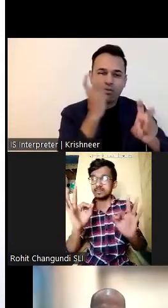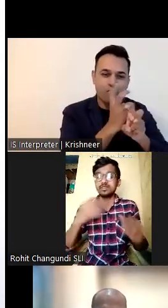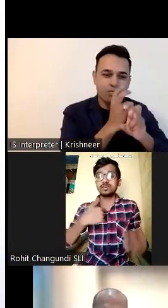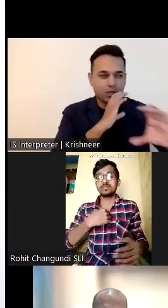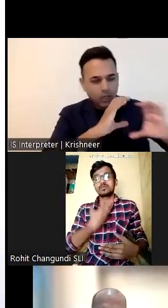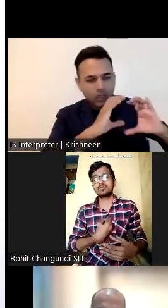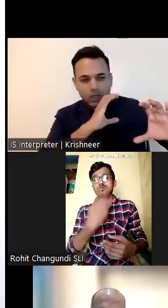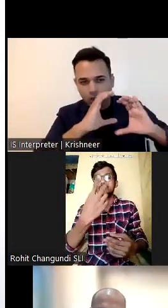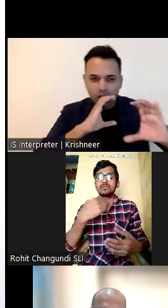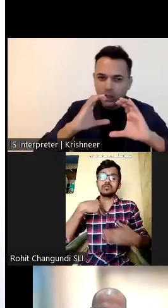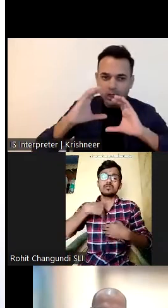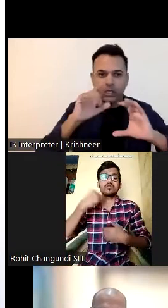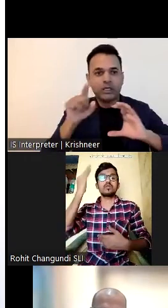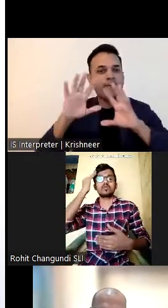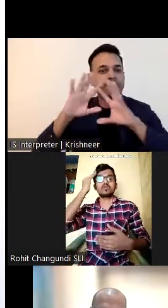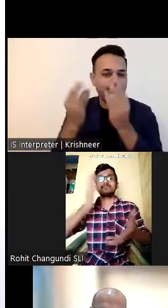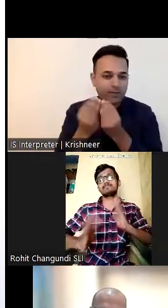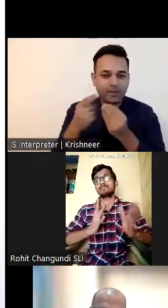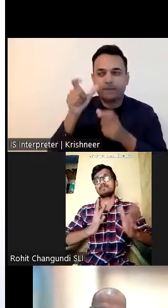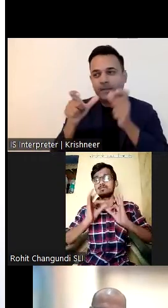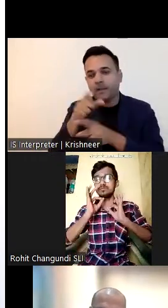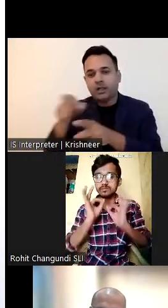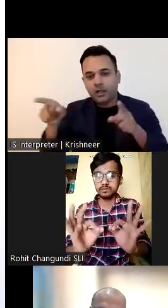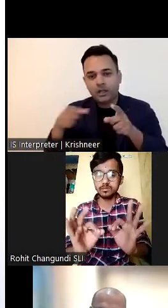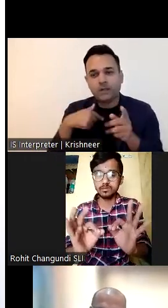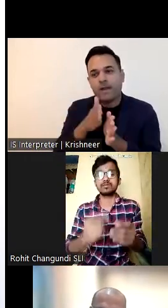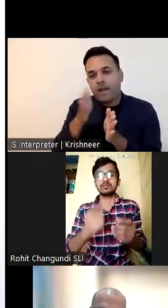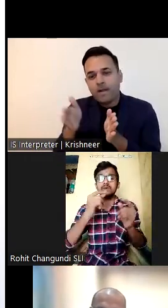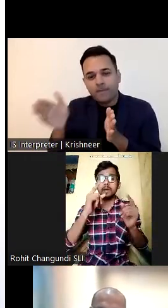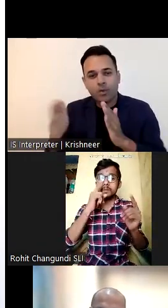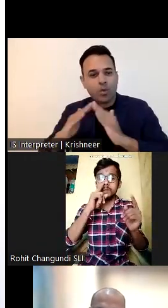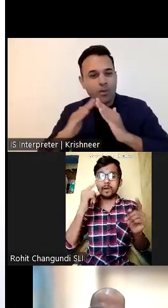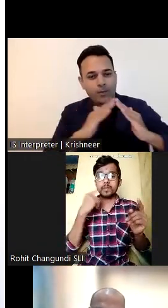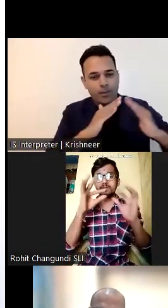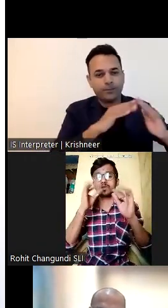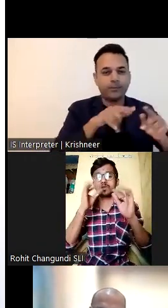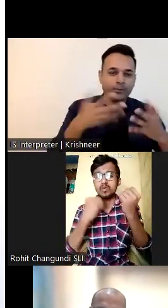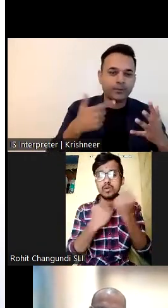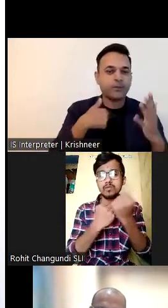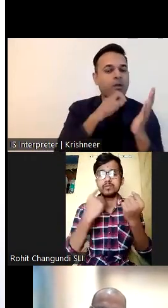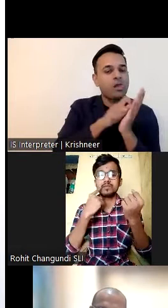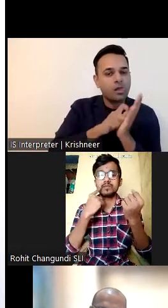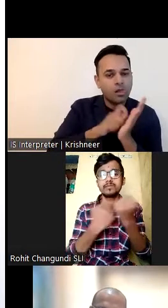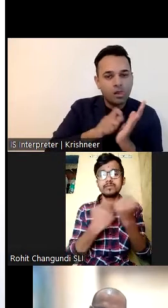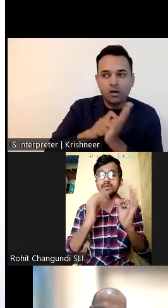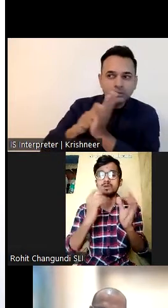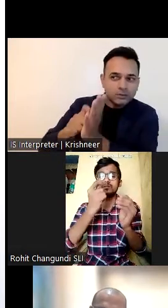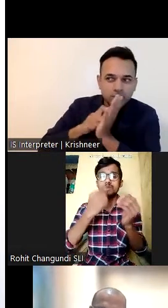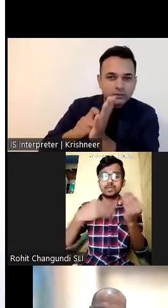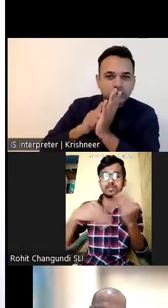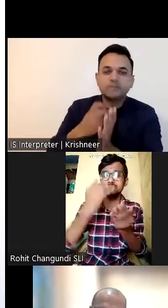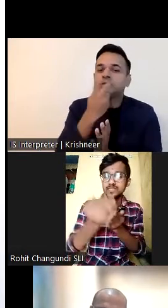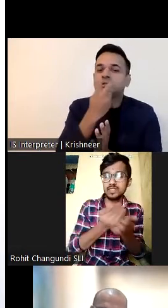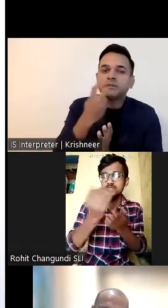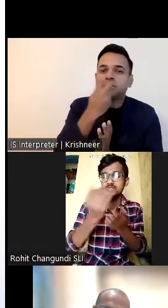My father used to support our family financially by working as a laborer with average monthly income of 15,000 rupees